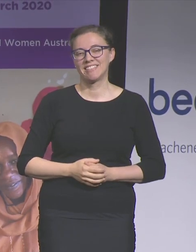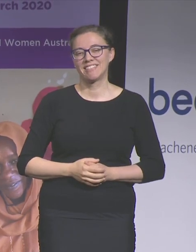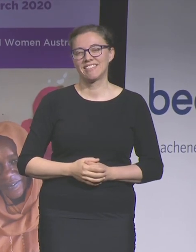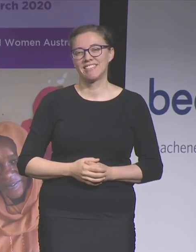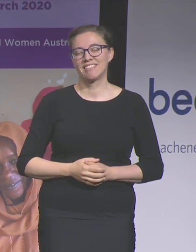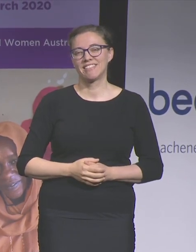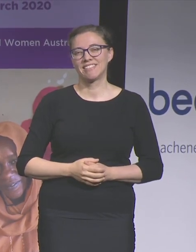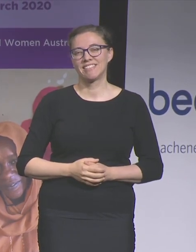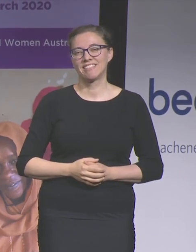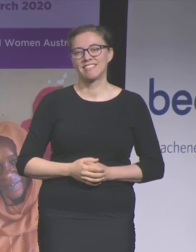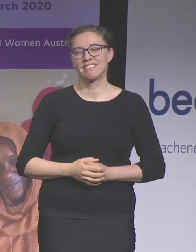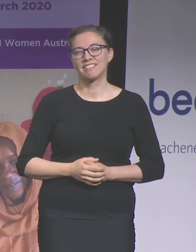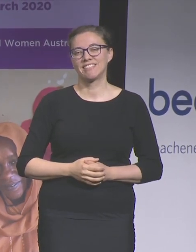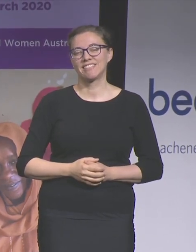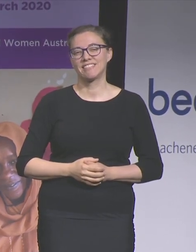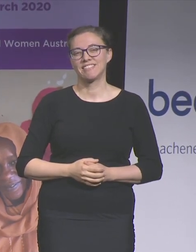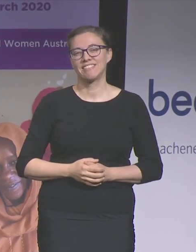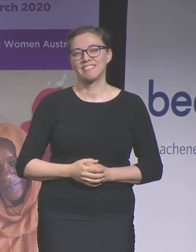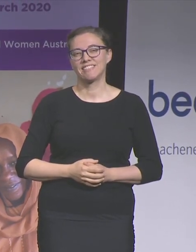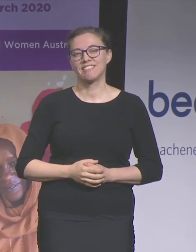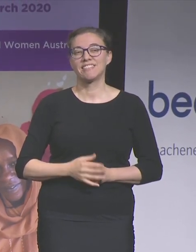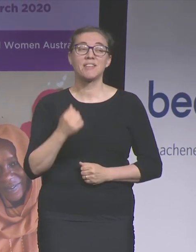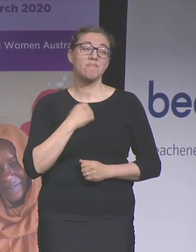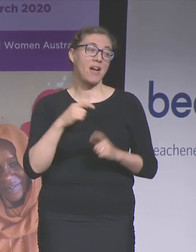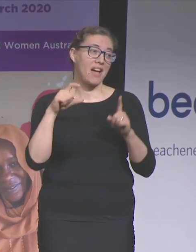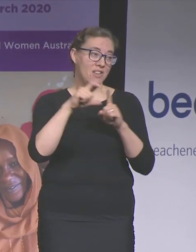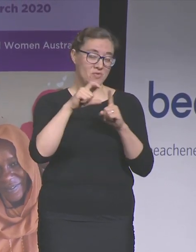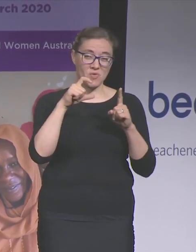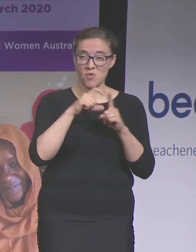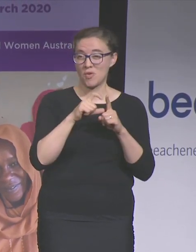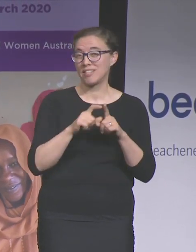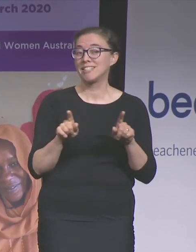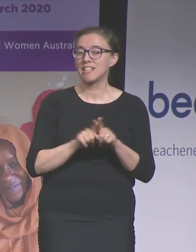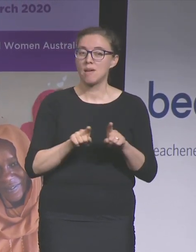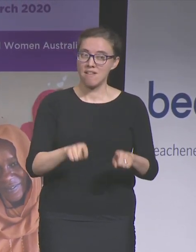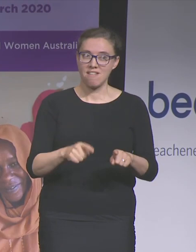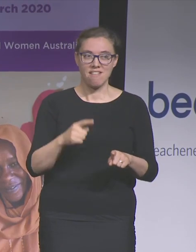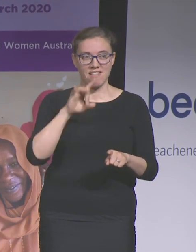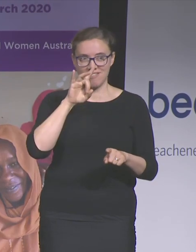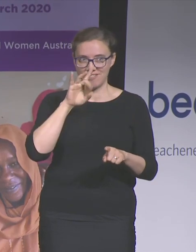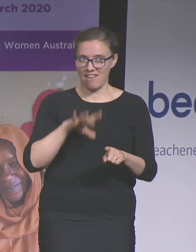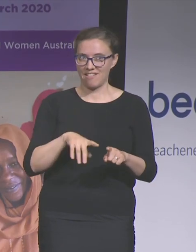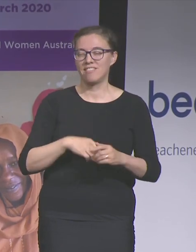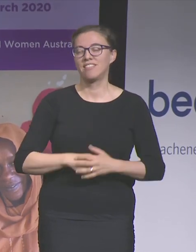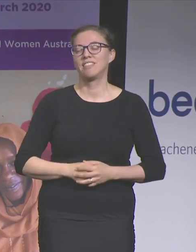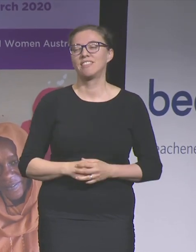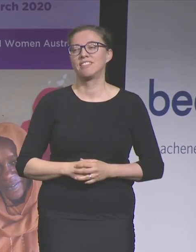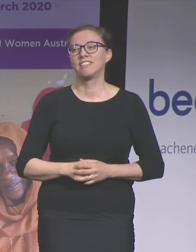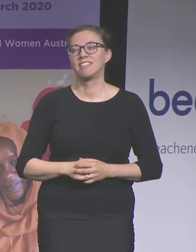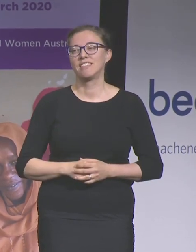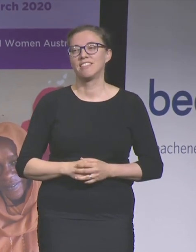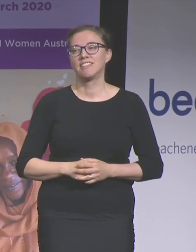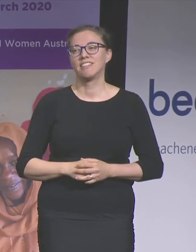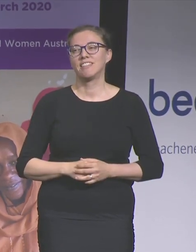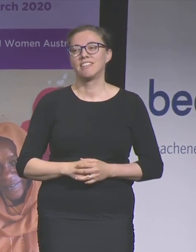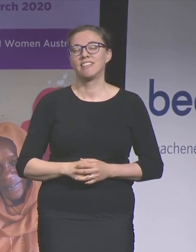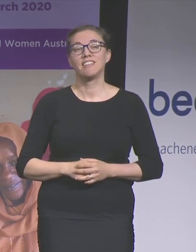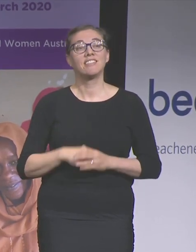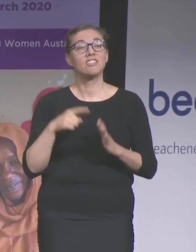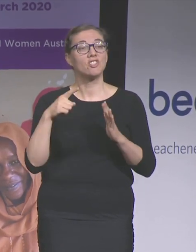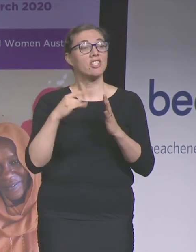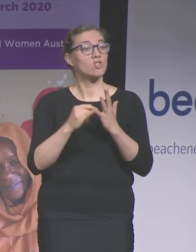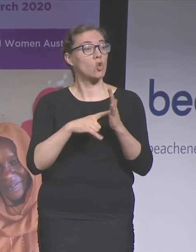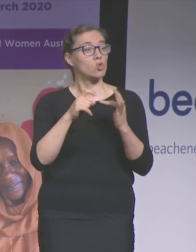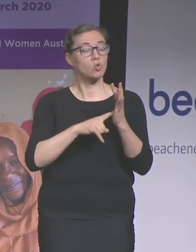But also my daughter, Aisling, she's 10 years old. She is one of the social justice